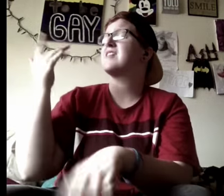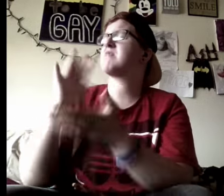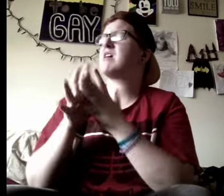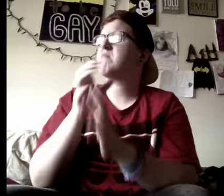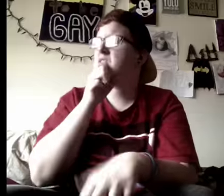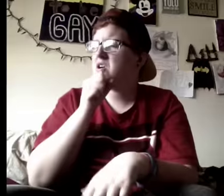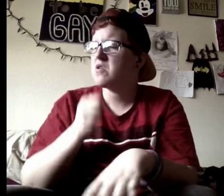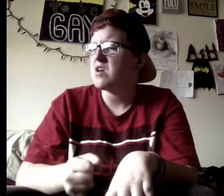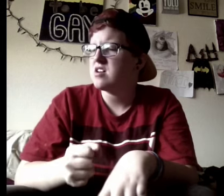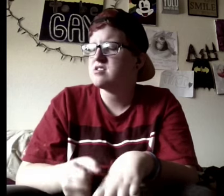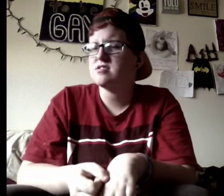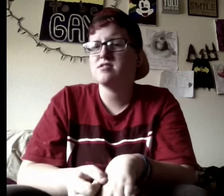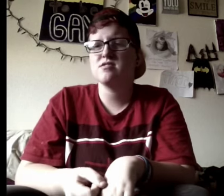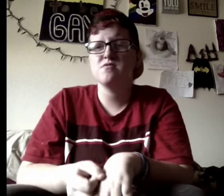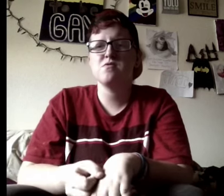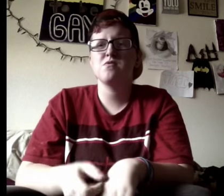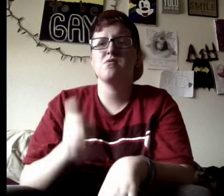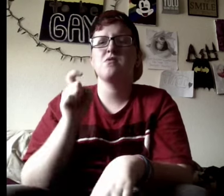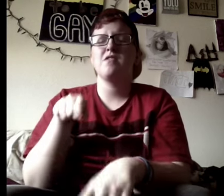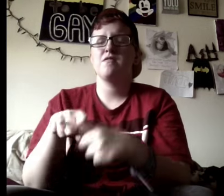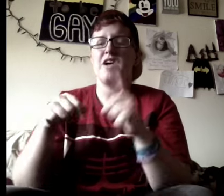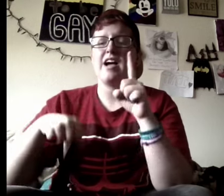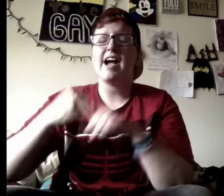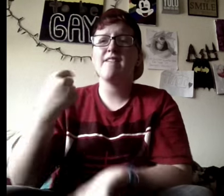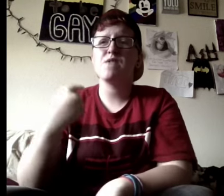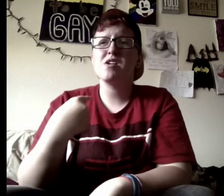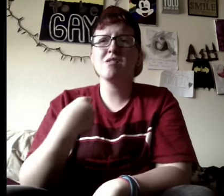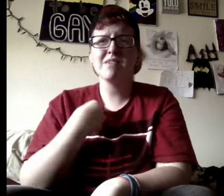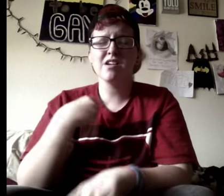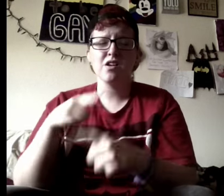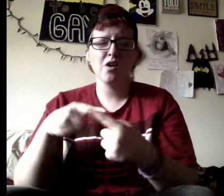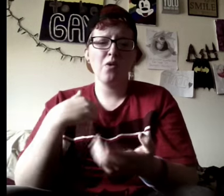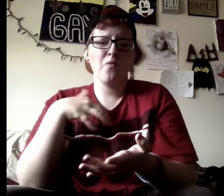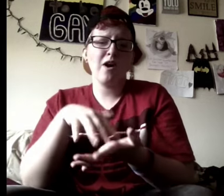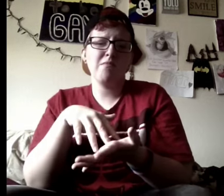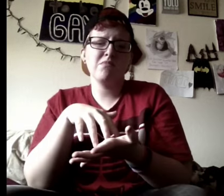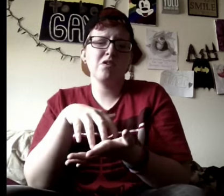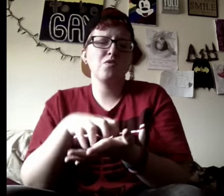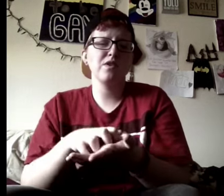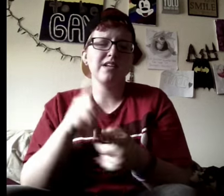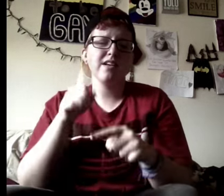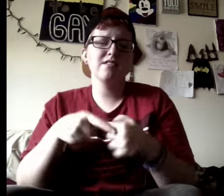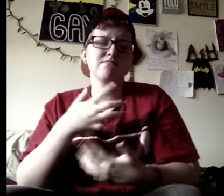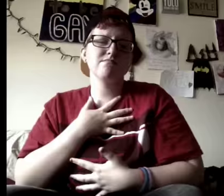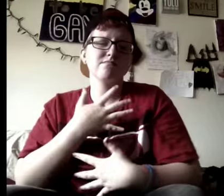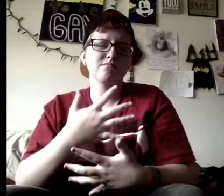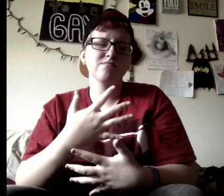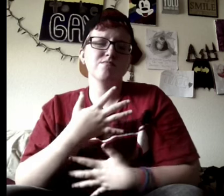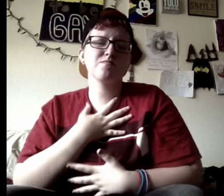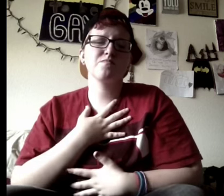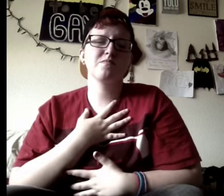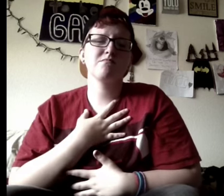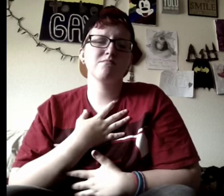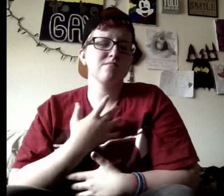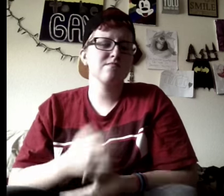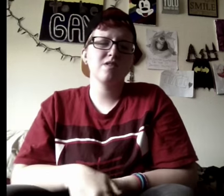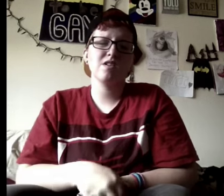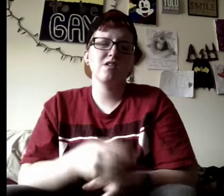Now it's all rusted. Did you have to hit me where I'm weak? Maybe I couldn't breathe and rub